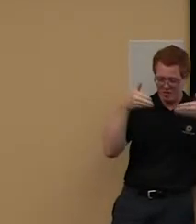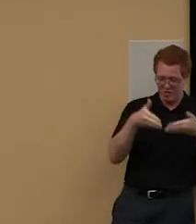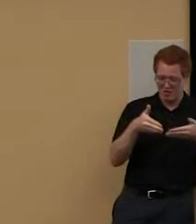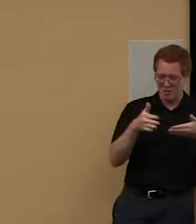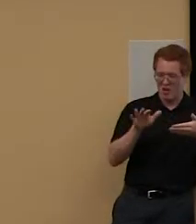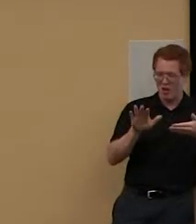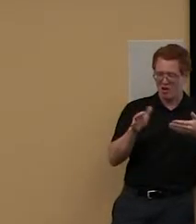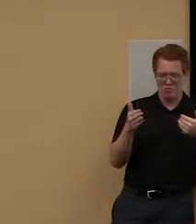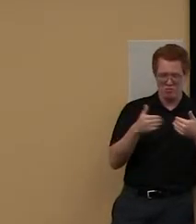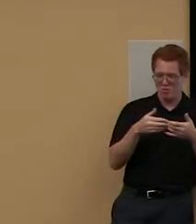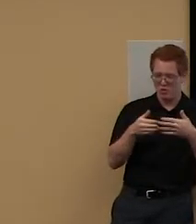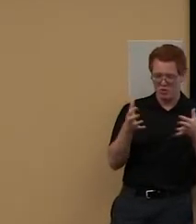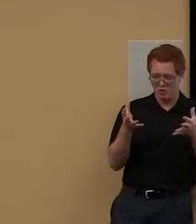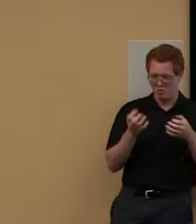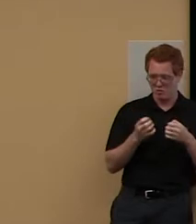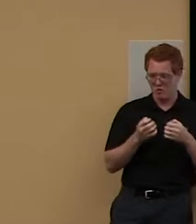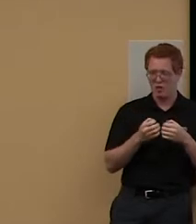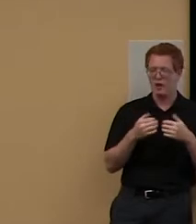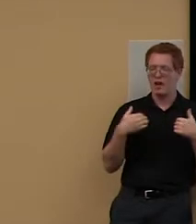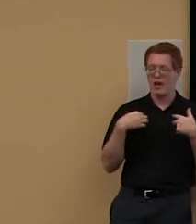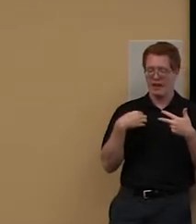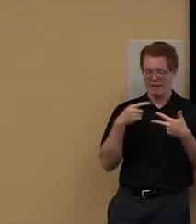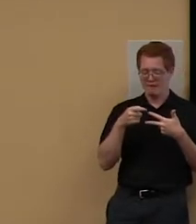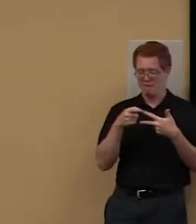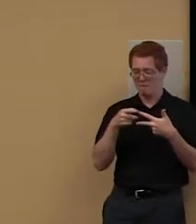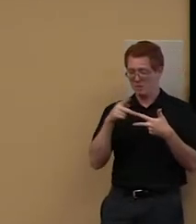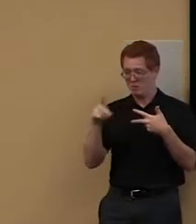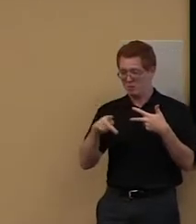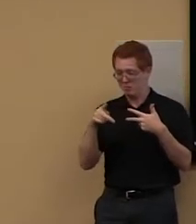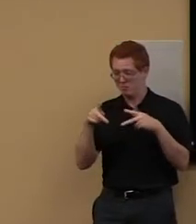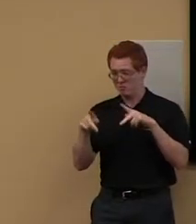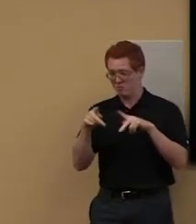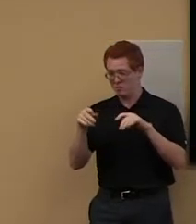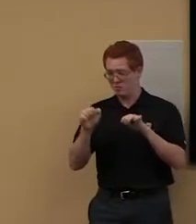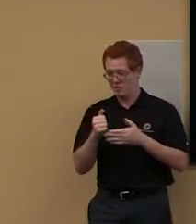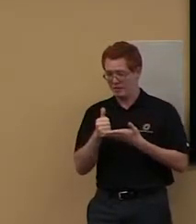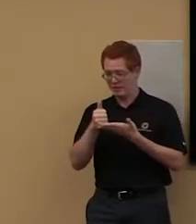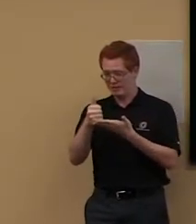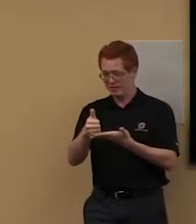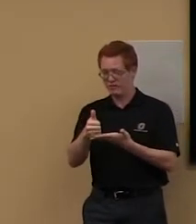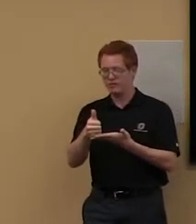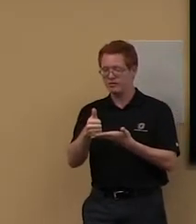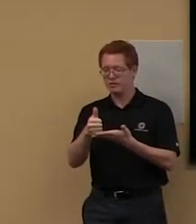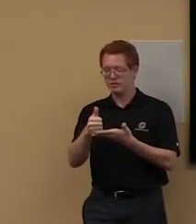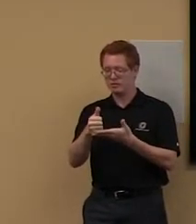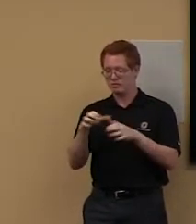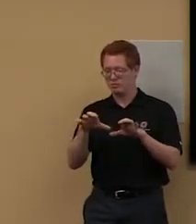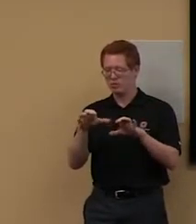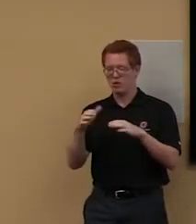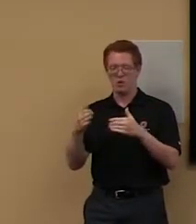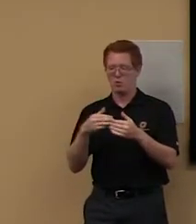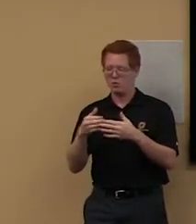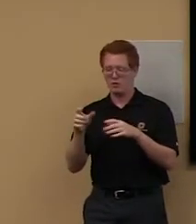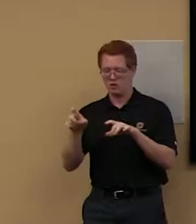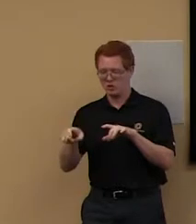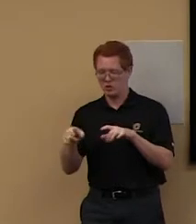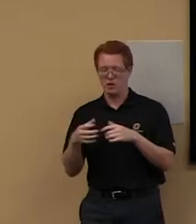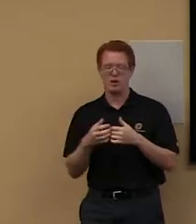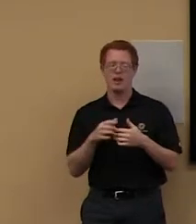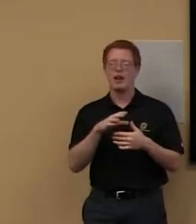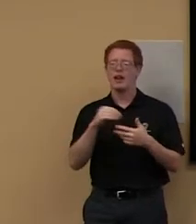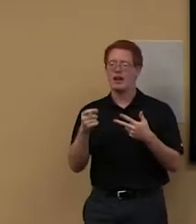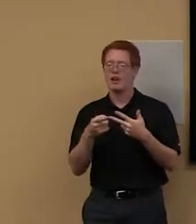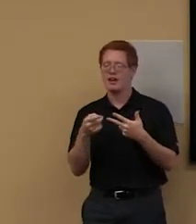whatever you need to do here. You have people to help you do what you need to do and the